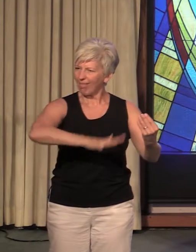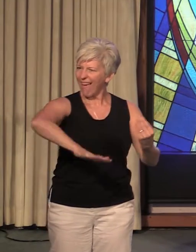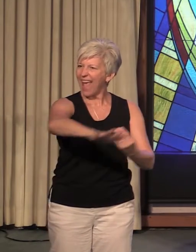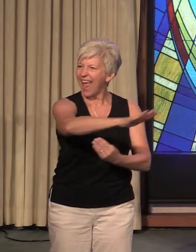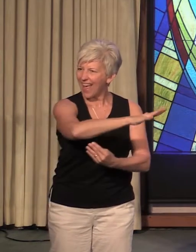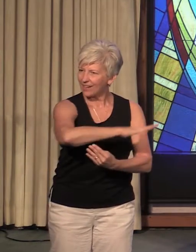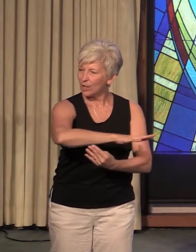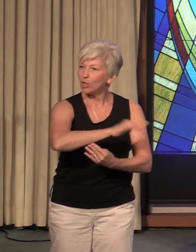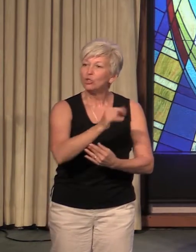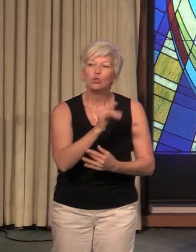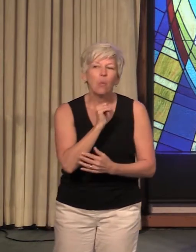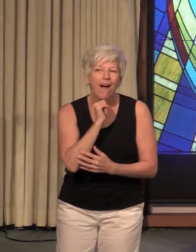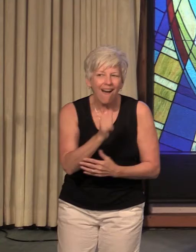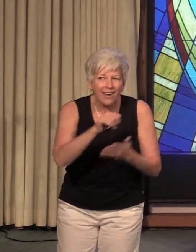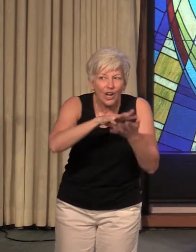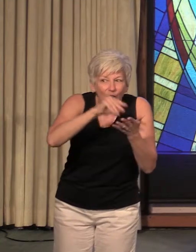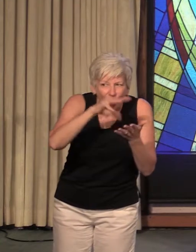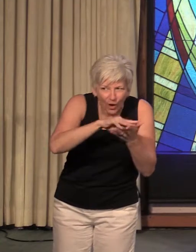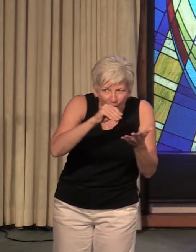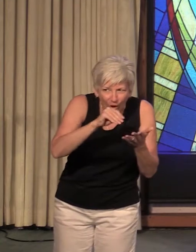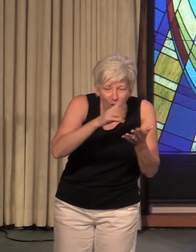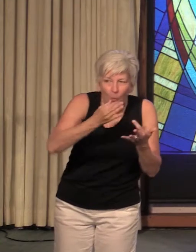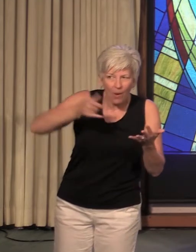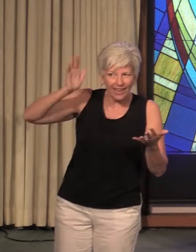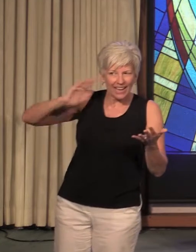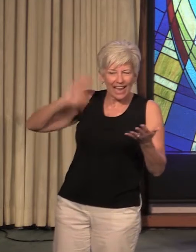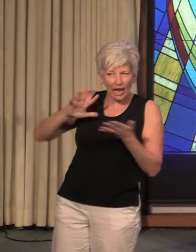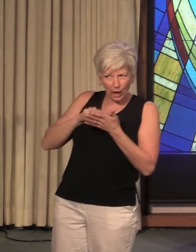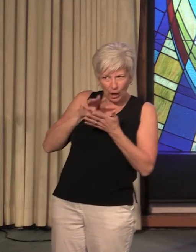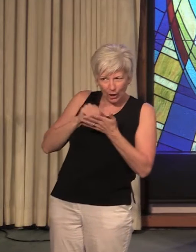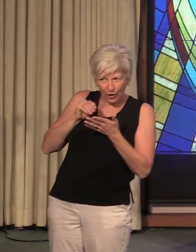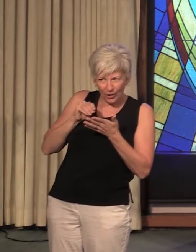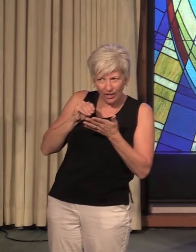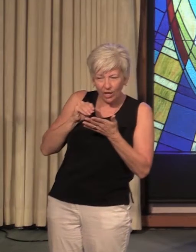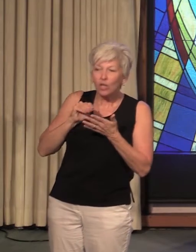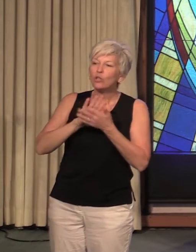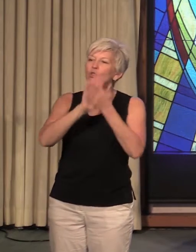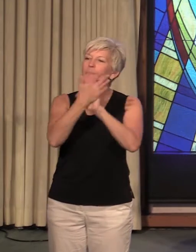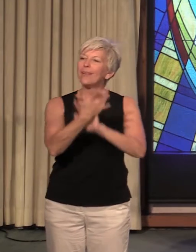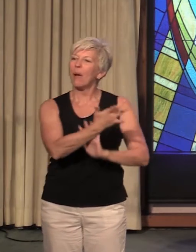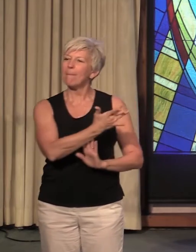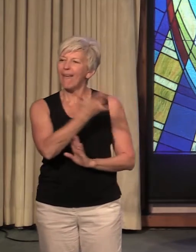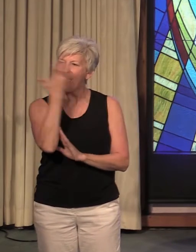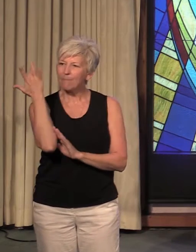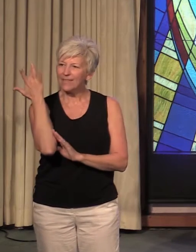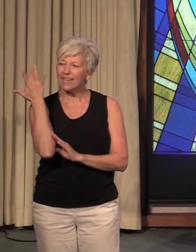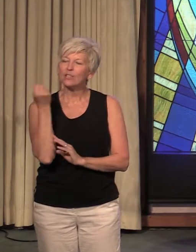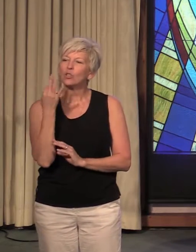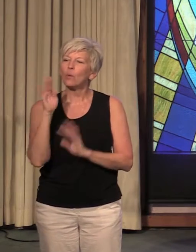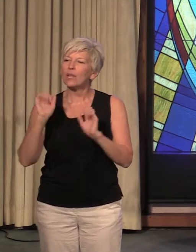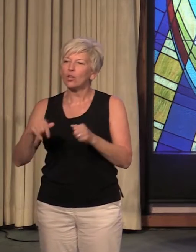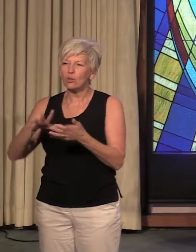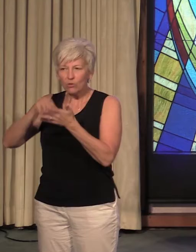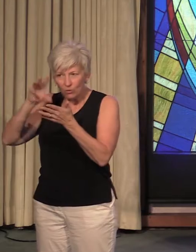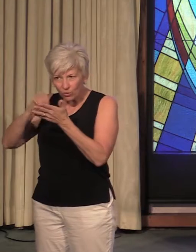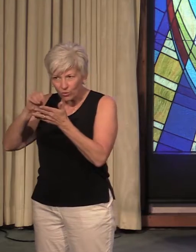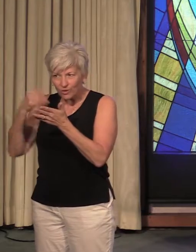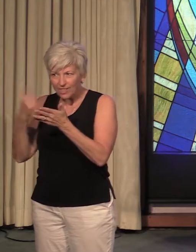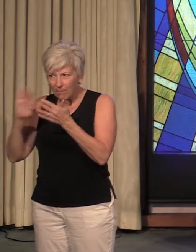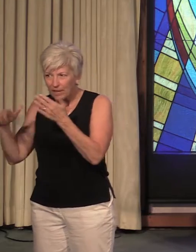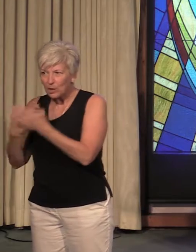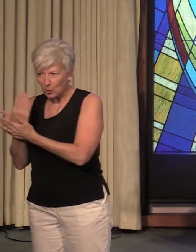to unlearn what he had learned to become empty so that he could learn something new.